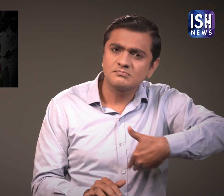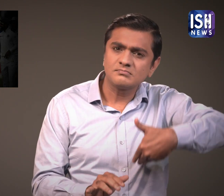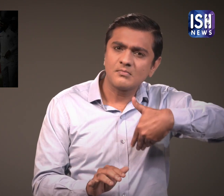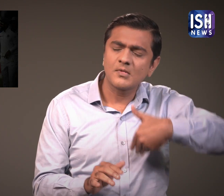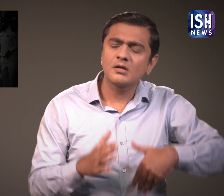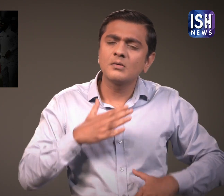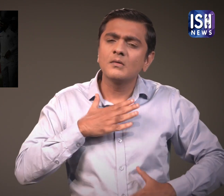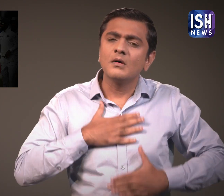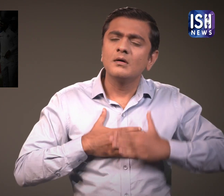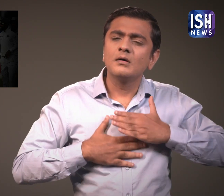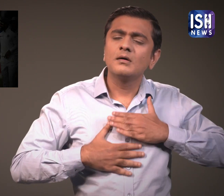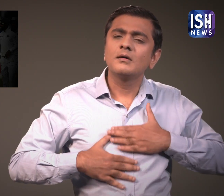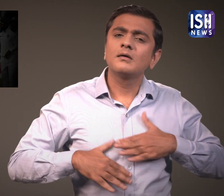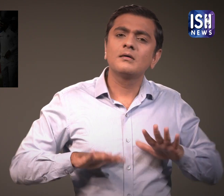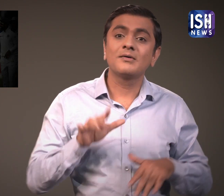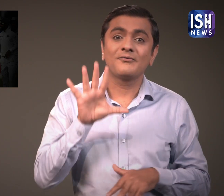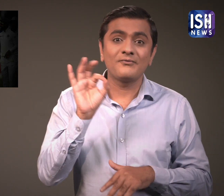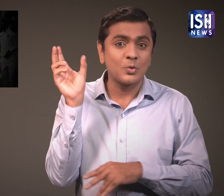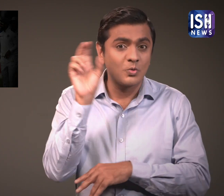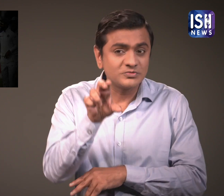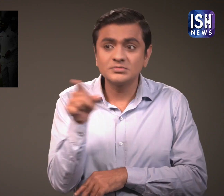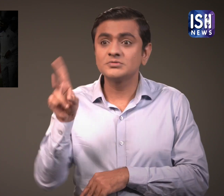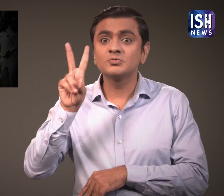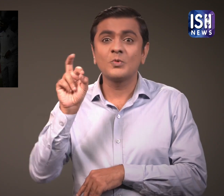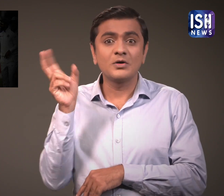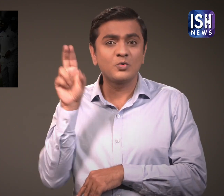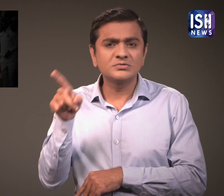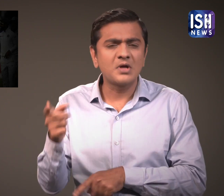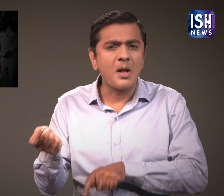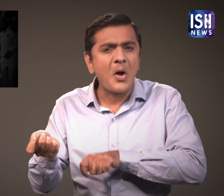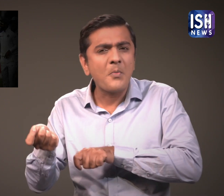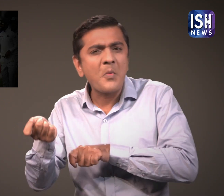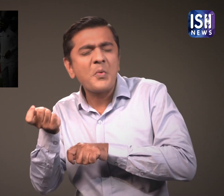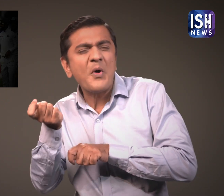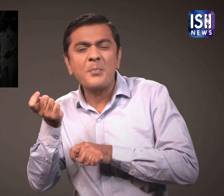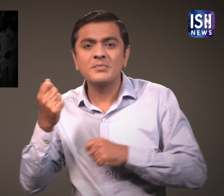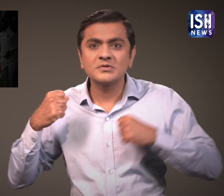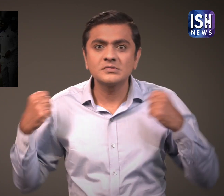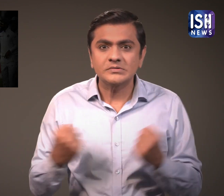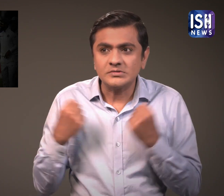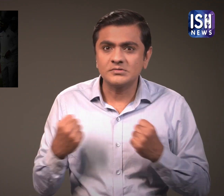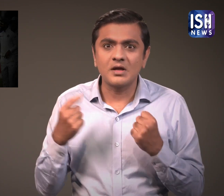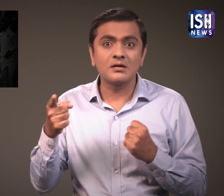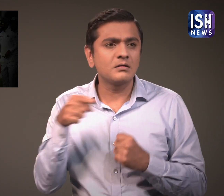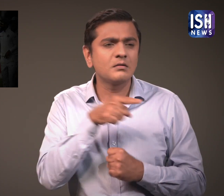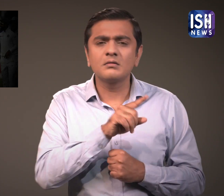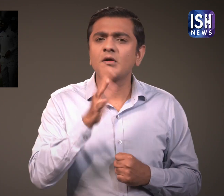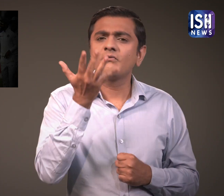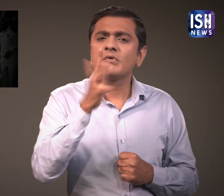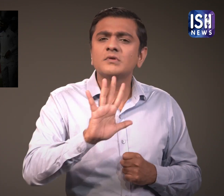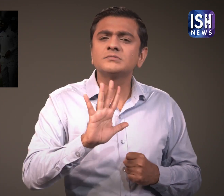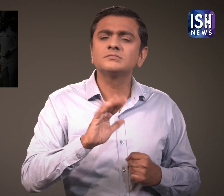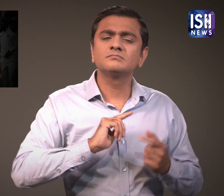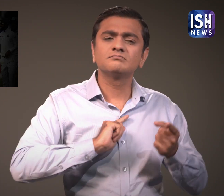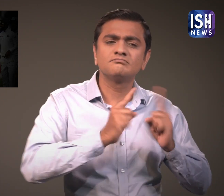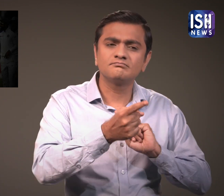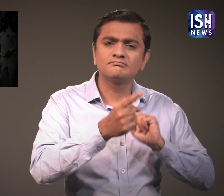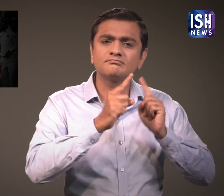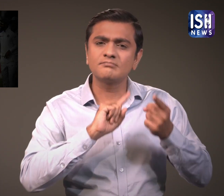patiently for 5 days. While an ODI or T20i is more aggressive form of the game, Test match is